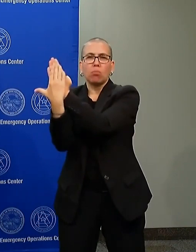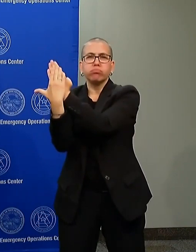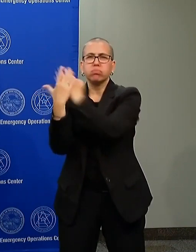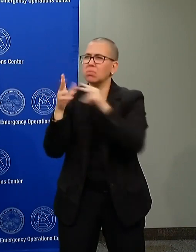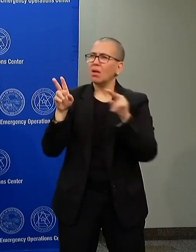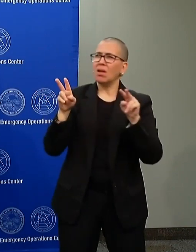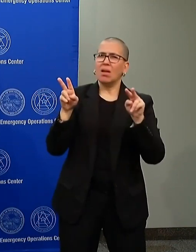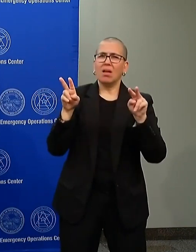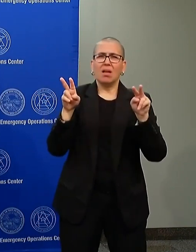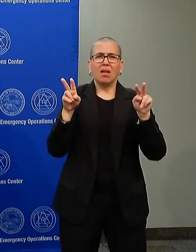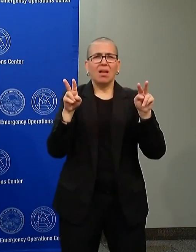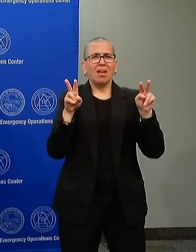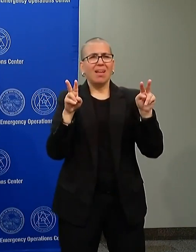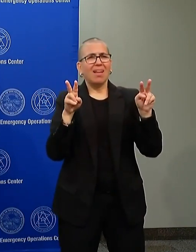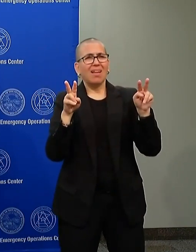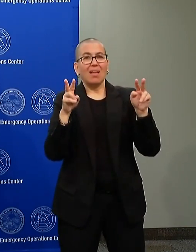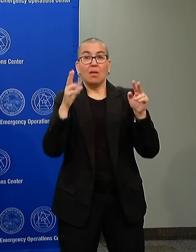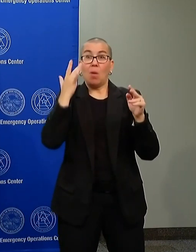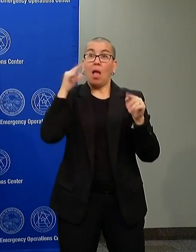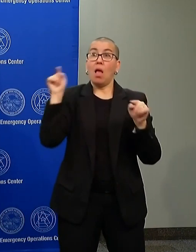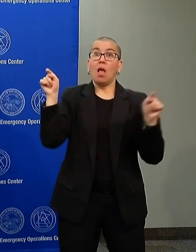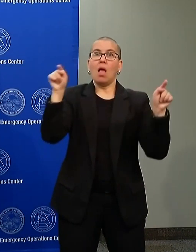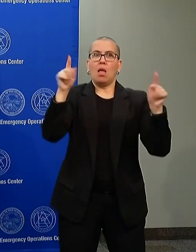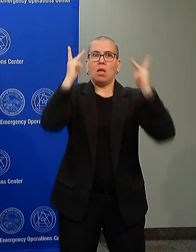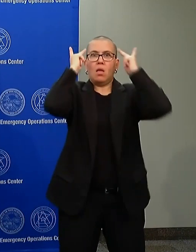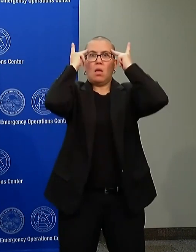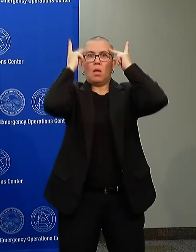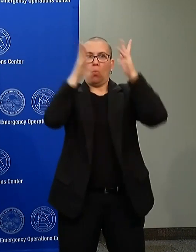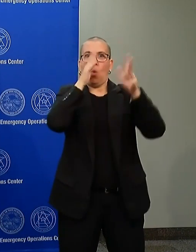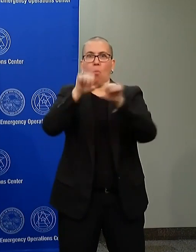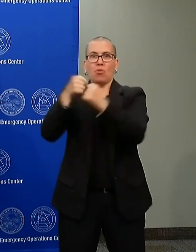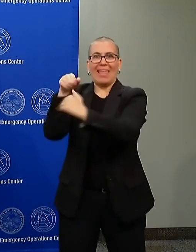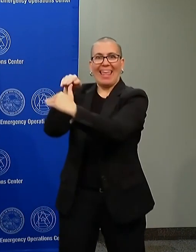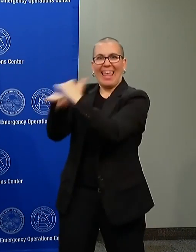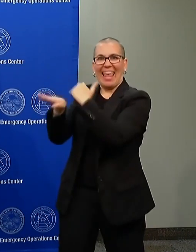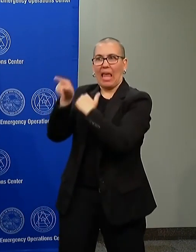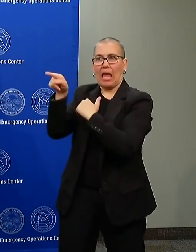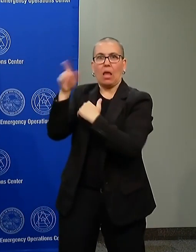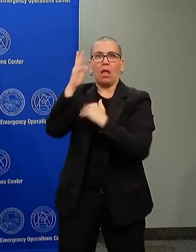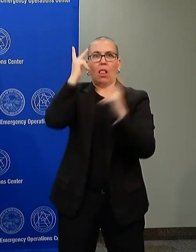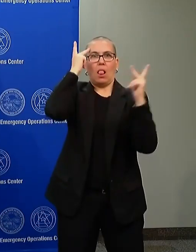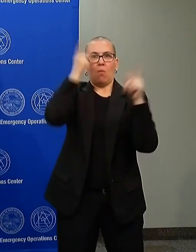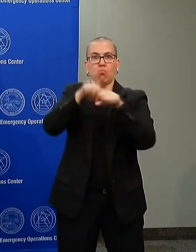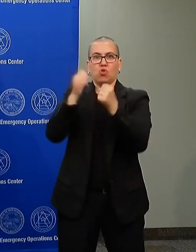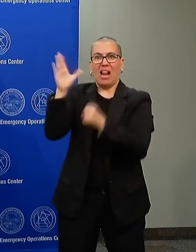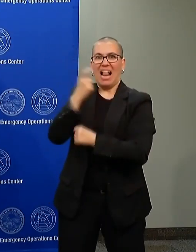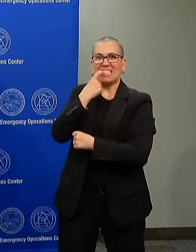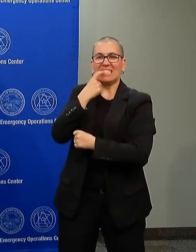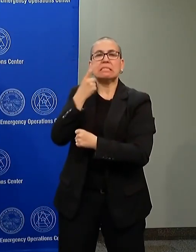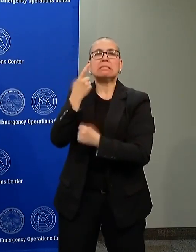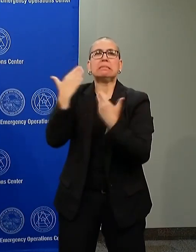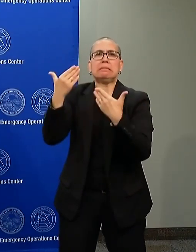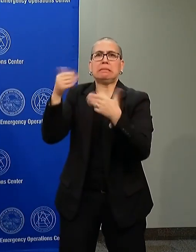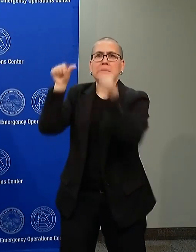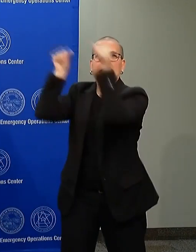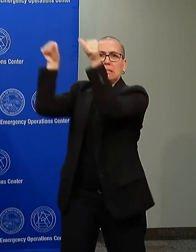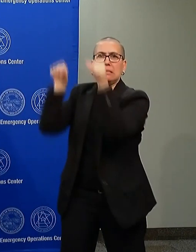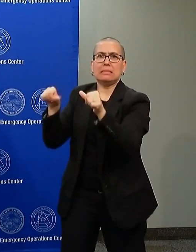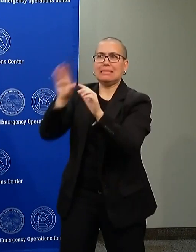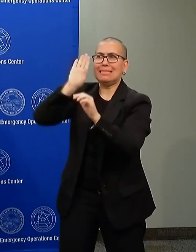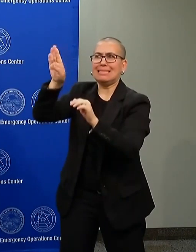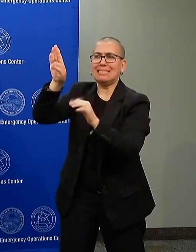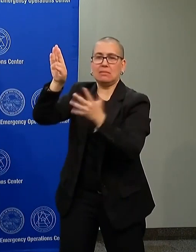into the buildings that support and are the the anchors of our downtown areas.